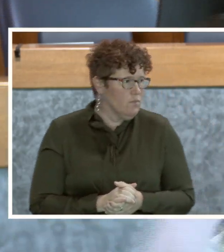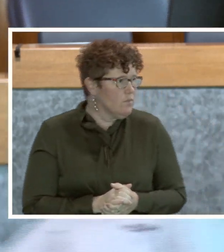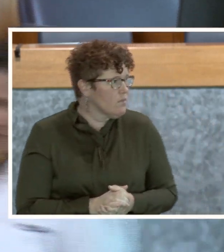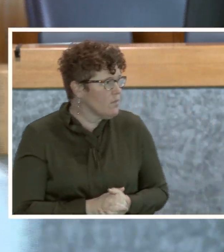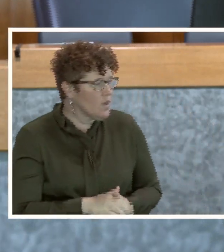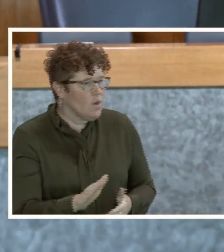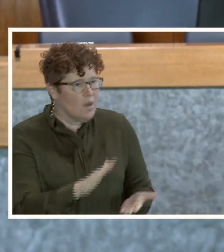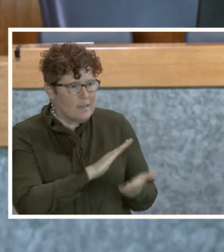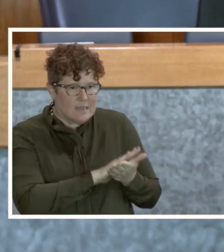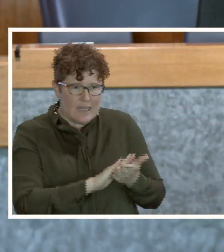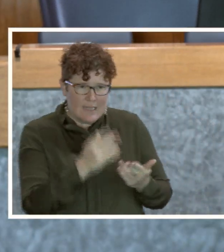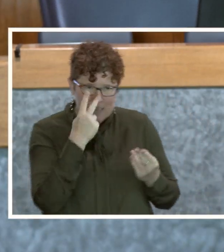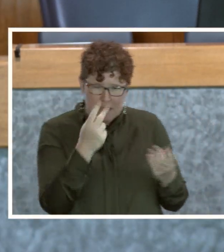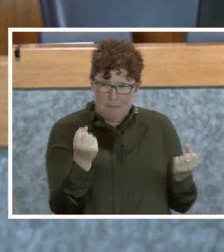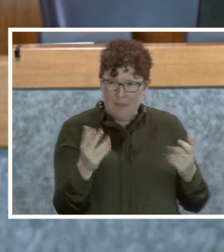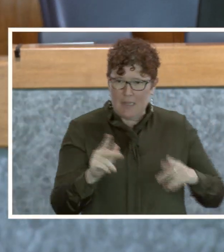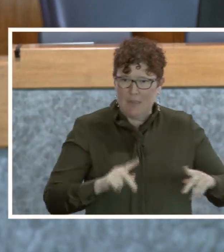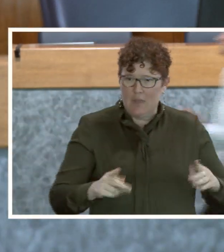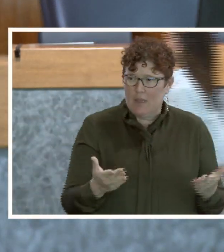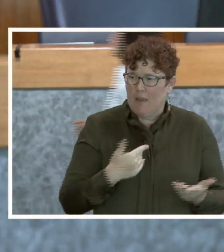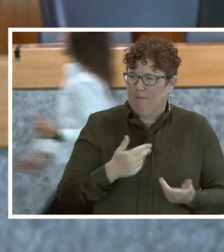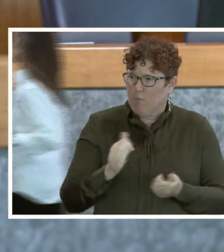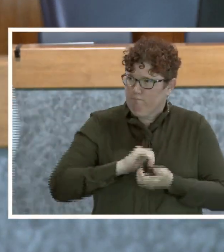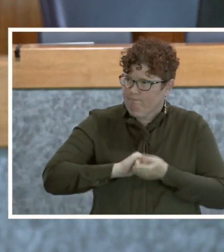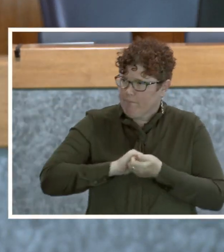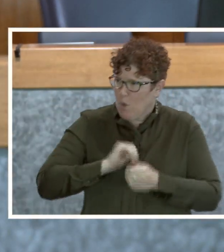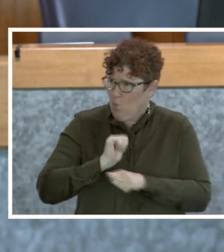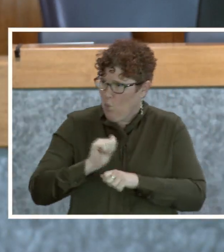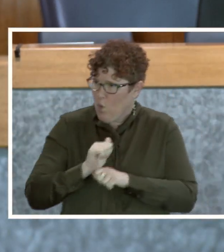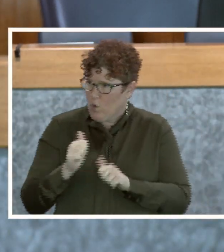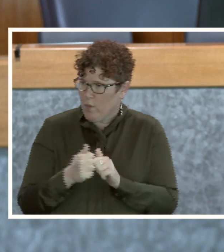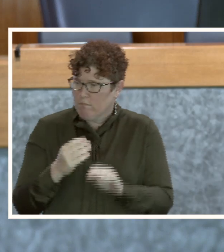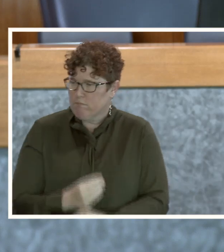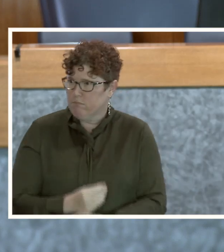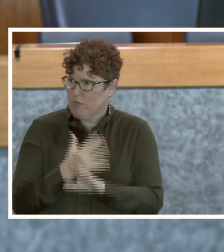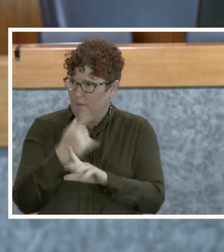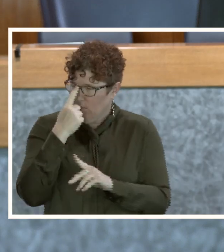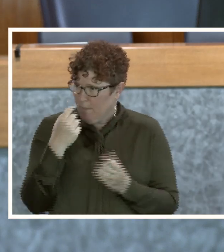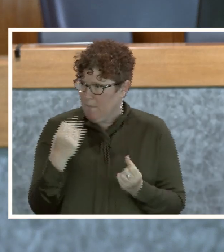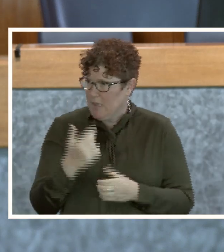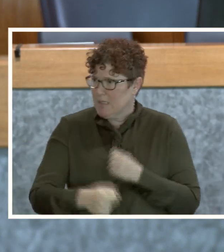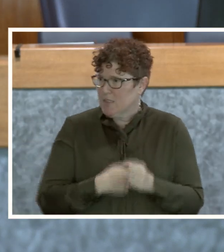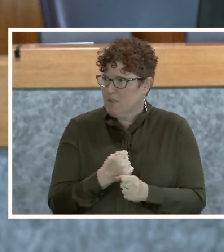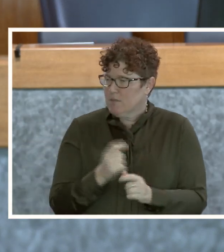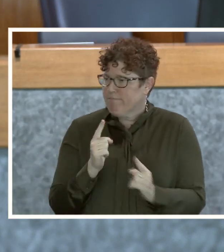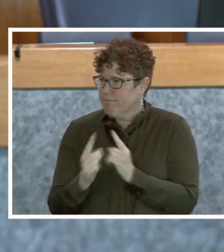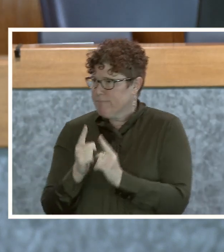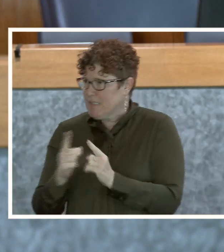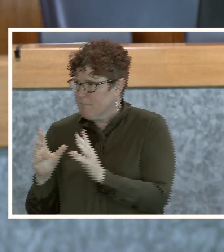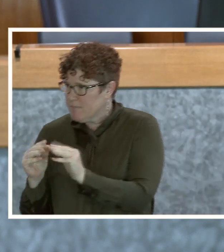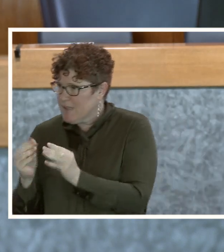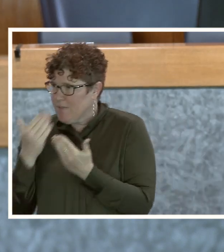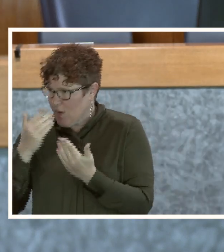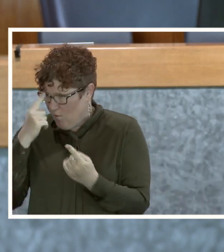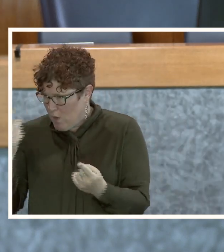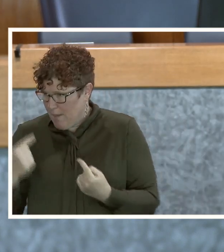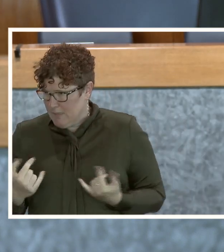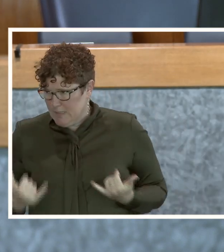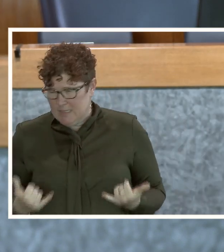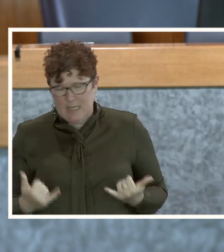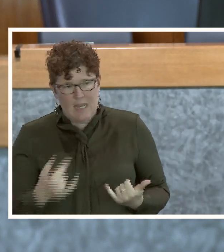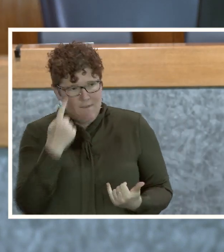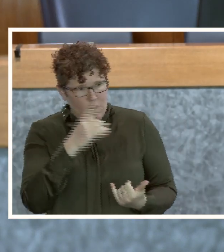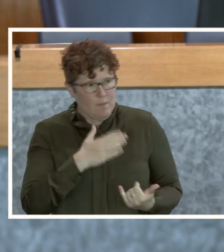Oh, it's so nice to see so many folks here that I've worked with virtually for years and seen at conferences. So thank you for coming today for